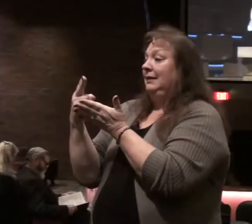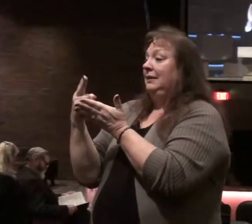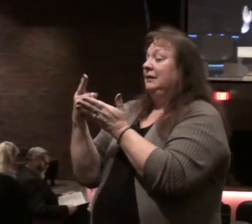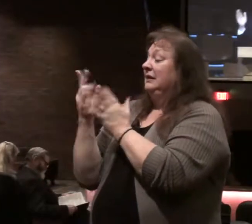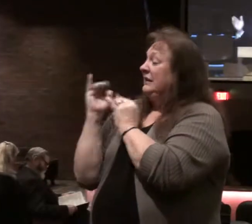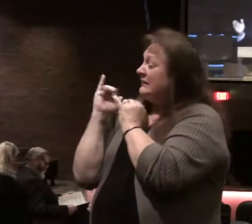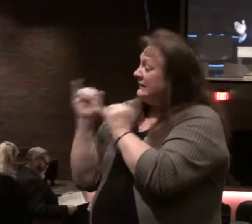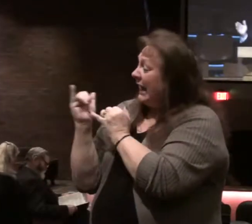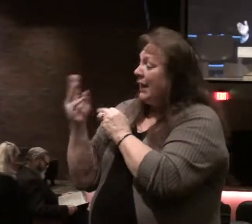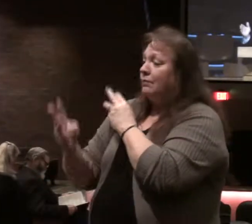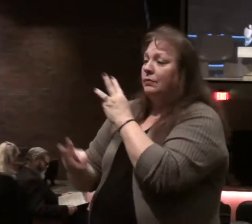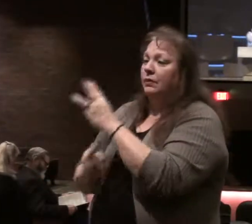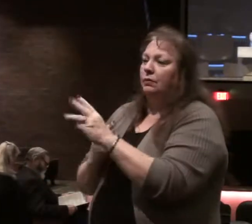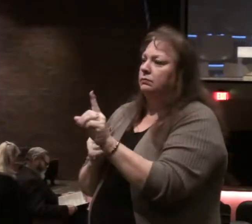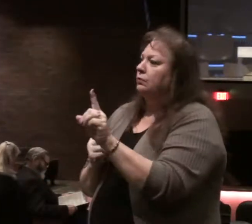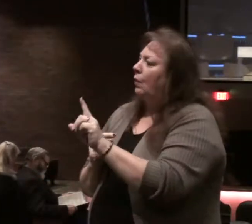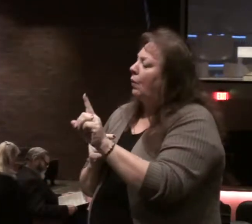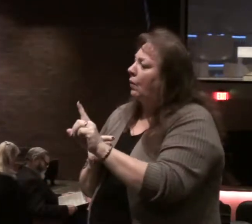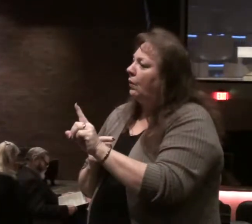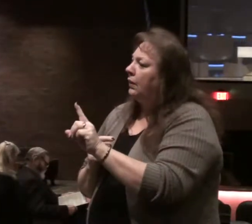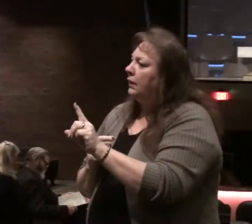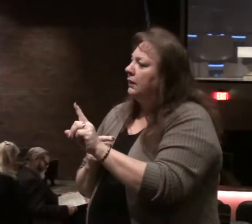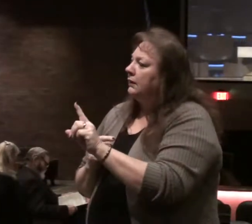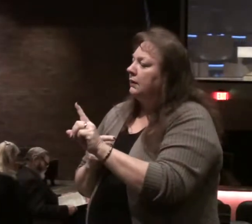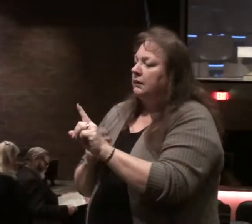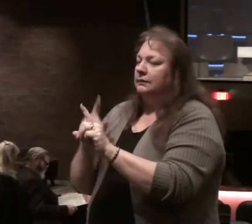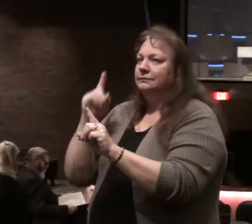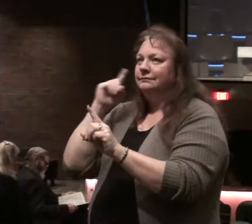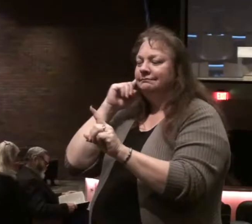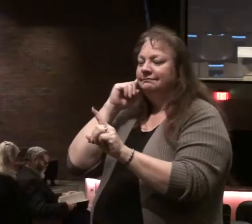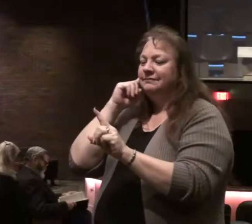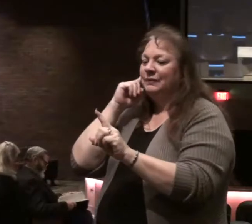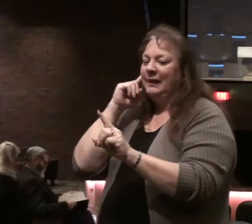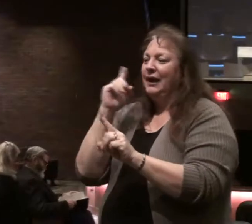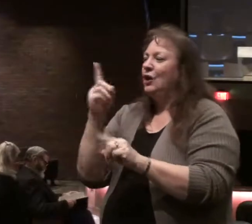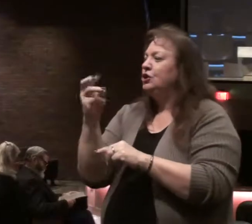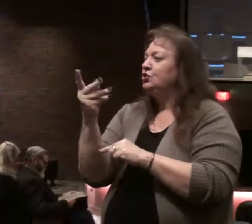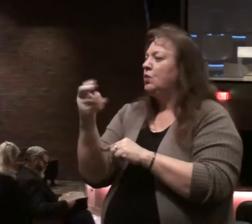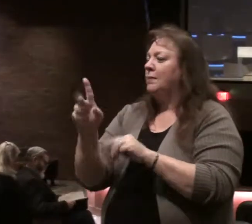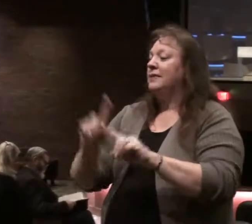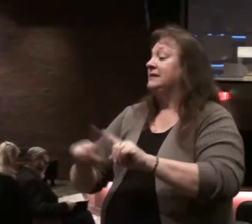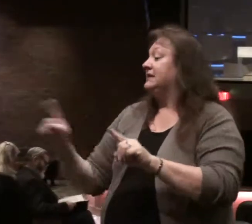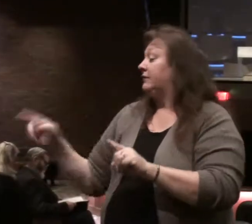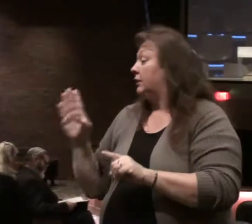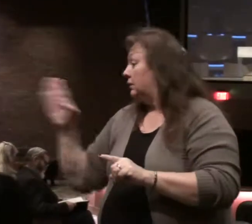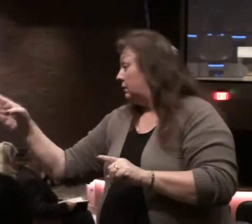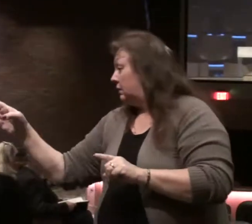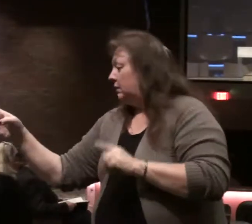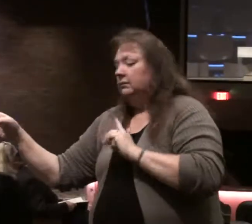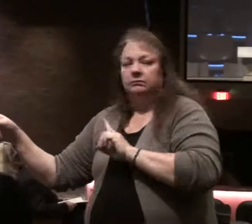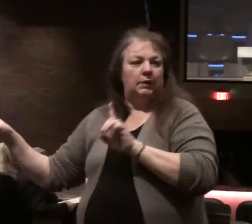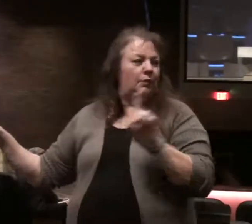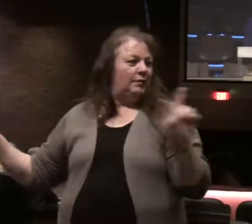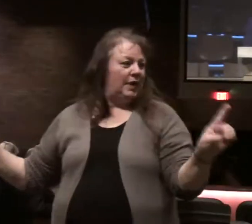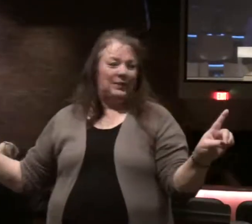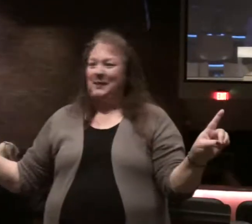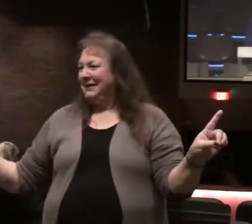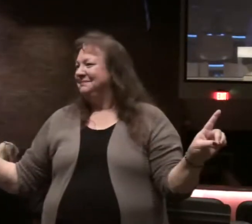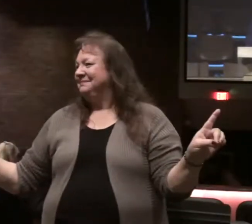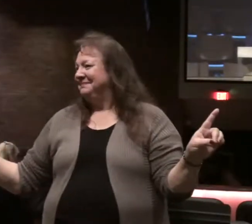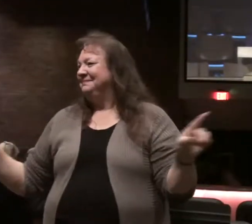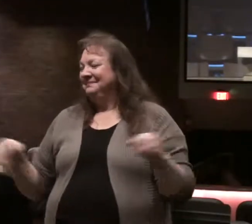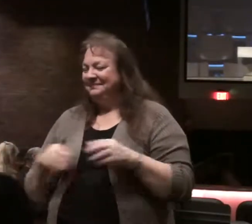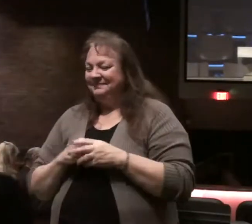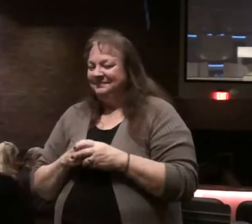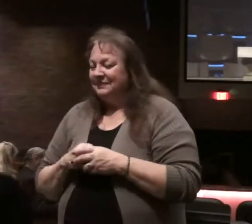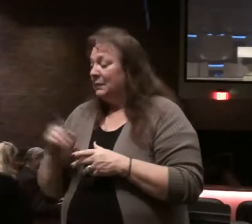the same way of the world. We're to march to a different drummer, so to speak. The world's going in one direction with their counsel,